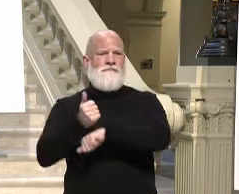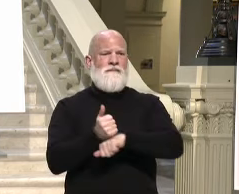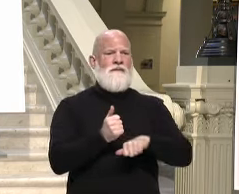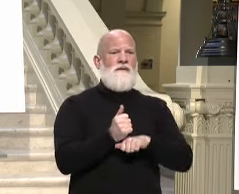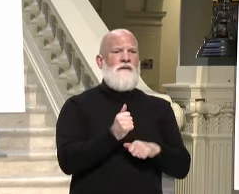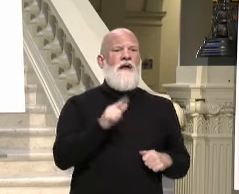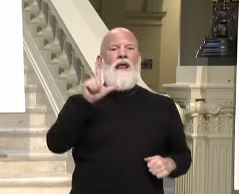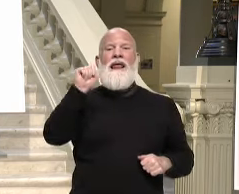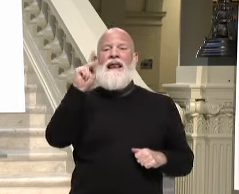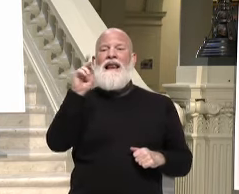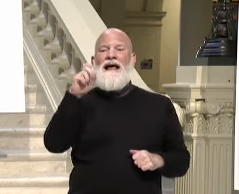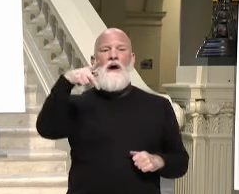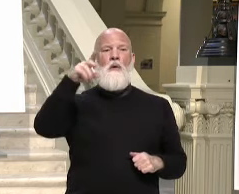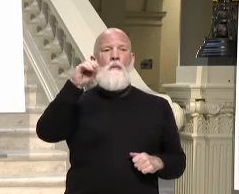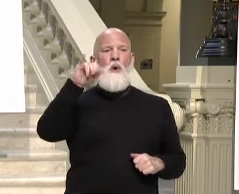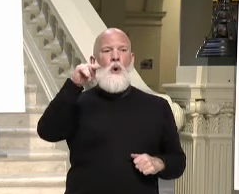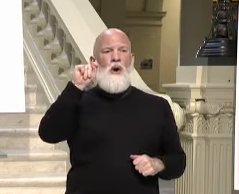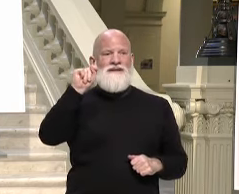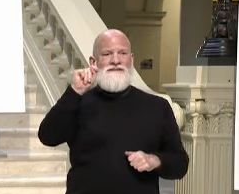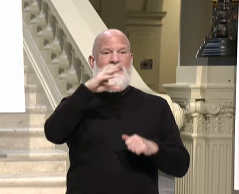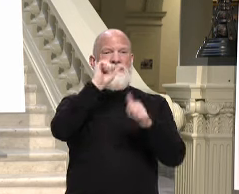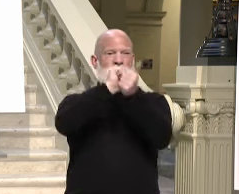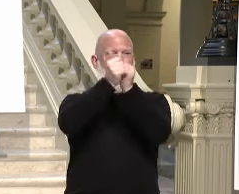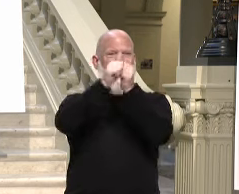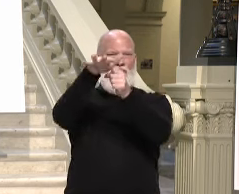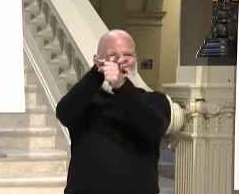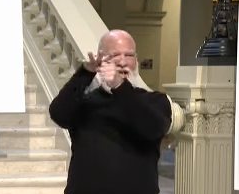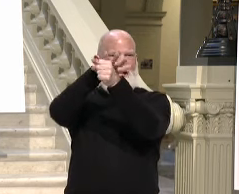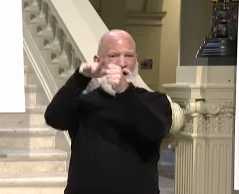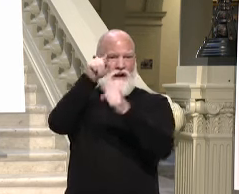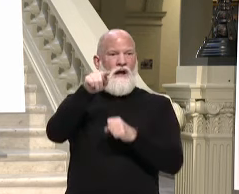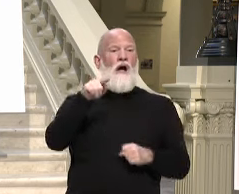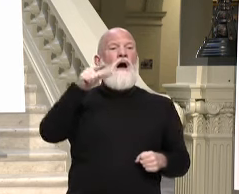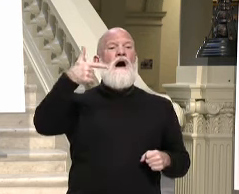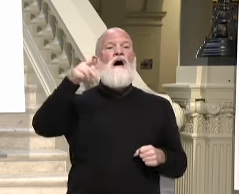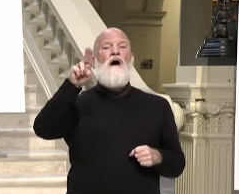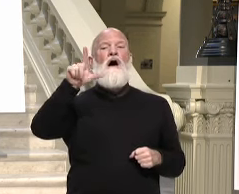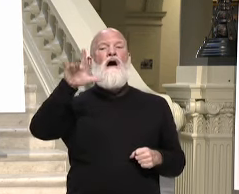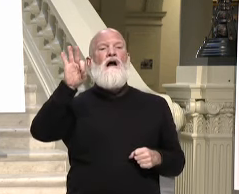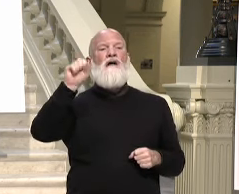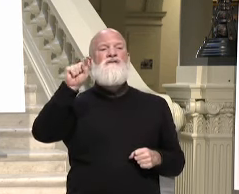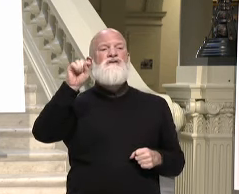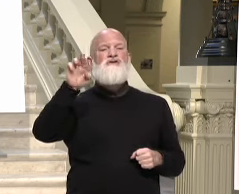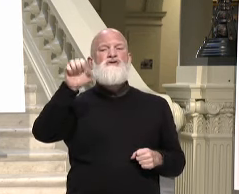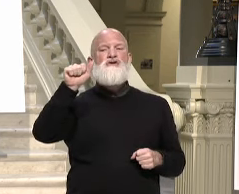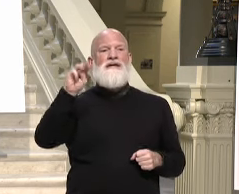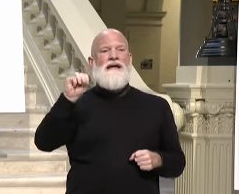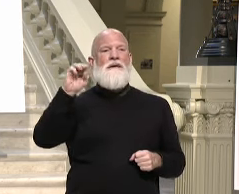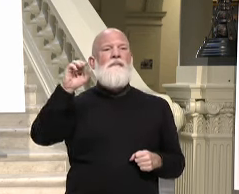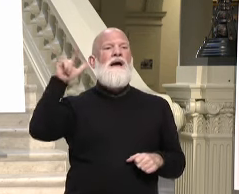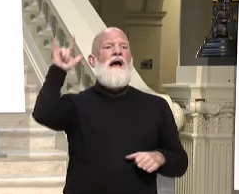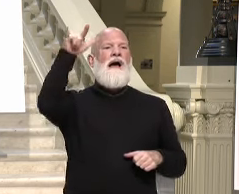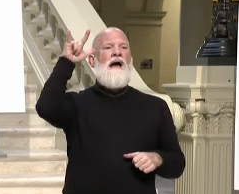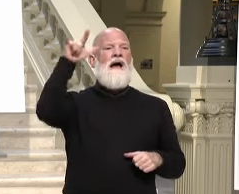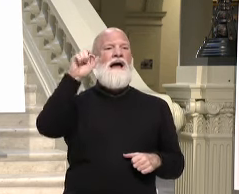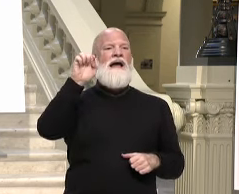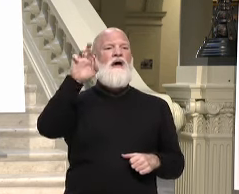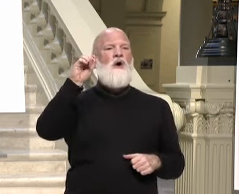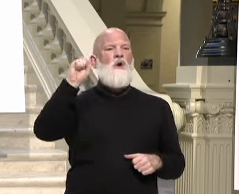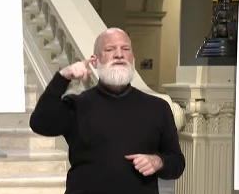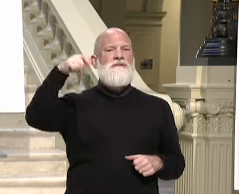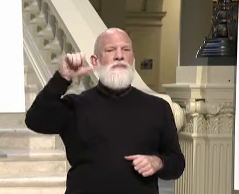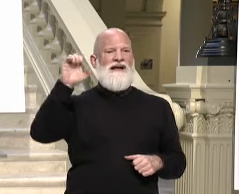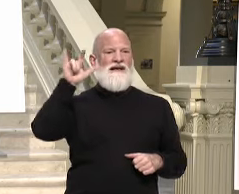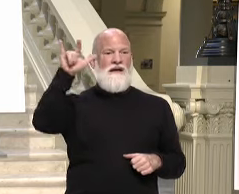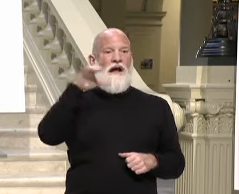Gulfstream Aerospace in Chatham County, Columbus Civic Center in Muskogee, the Waycross Mall in Ware